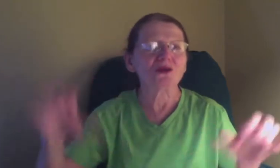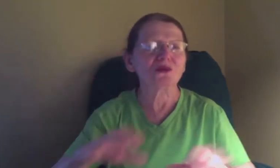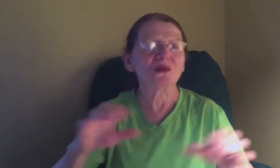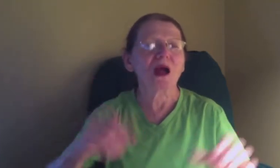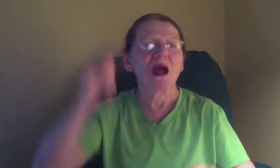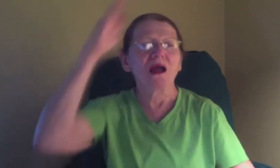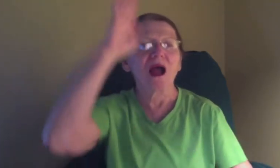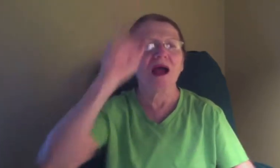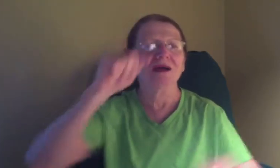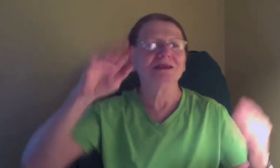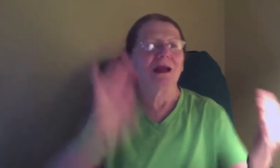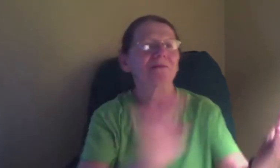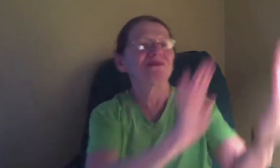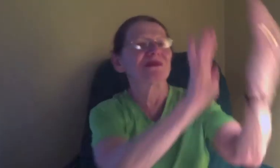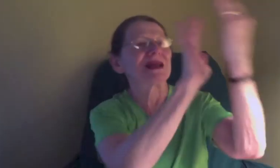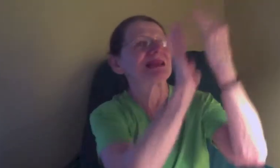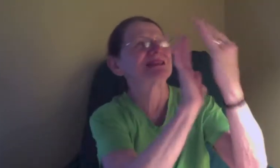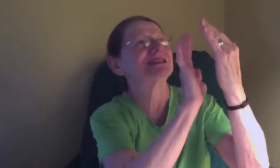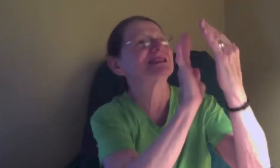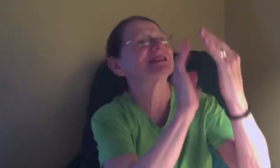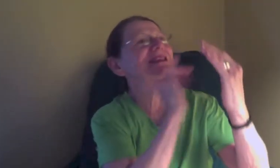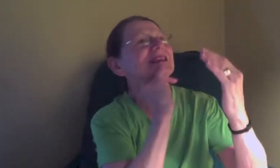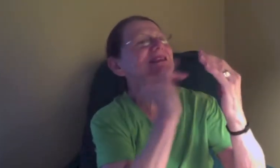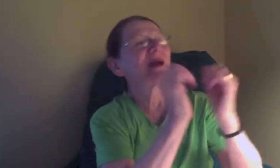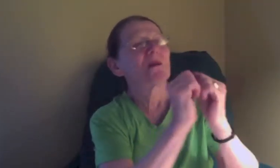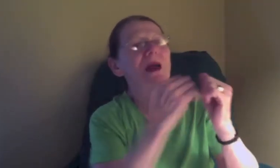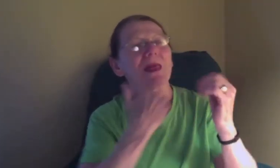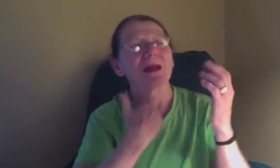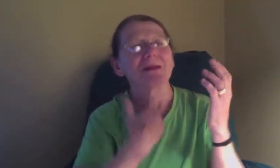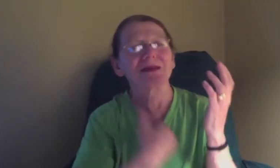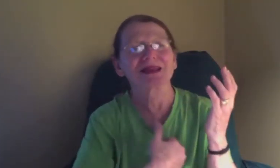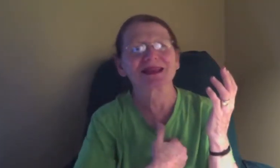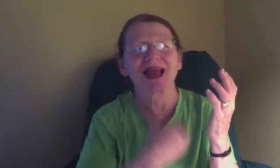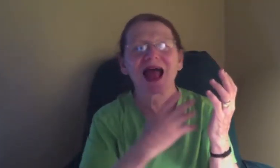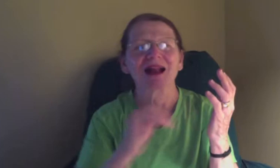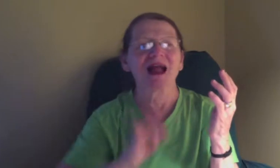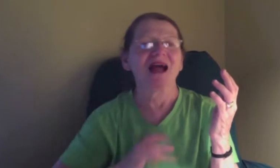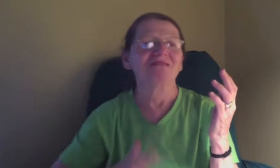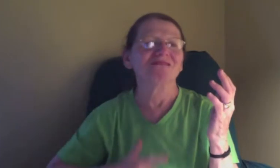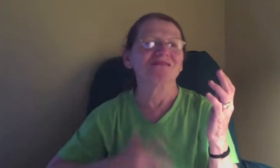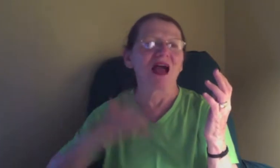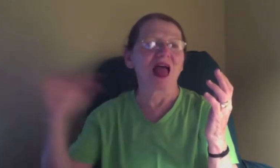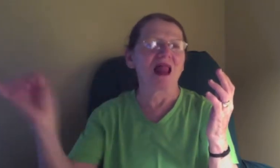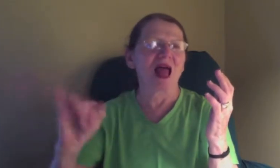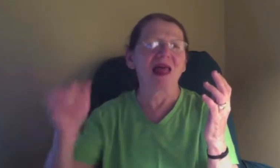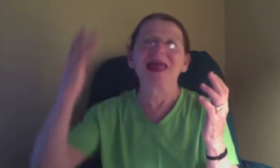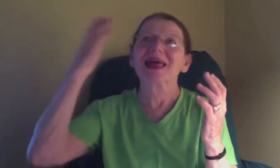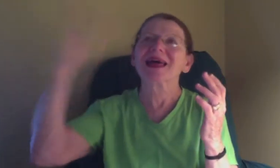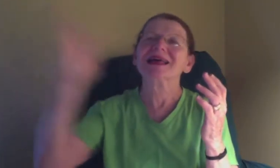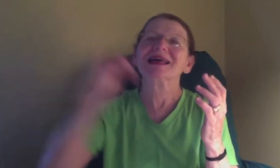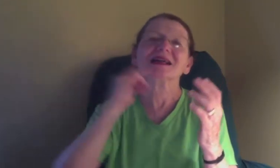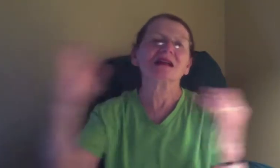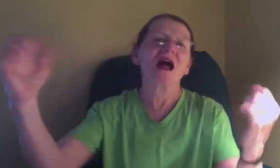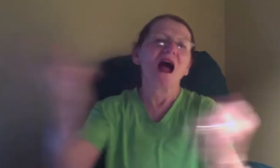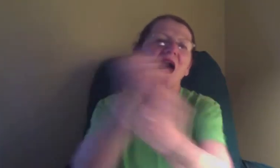who had finished my day, but that is the